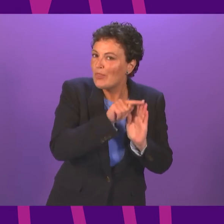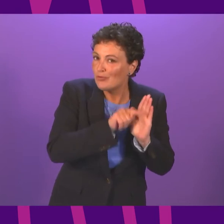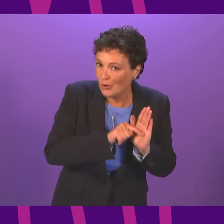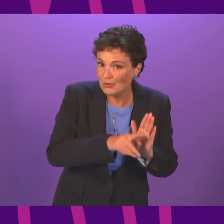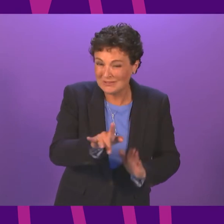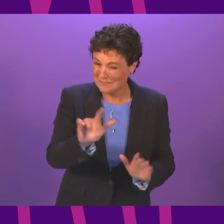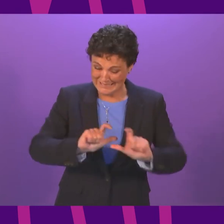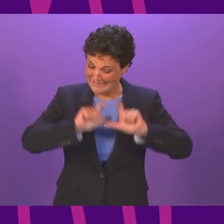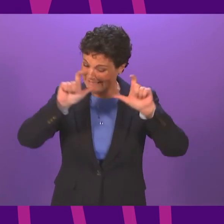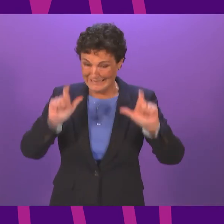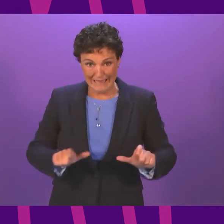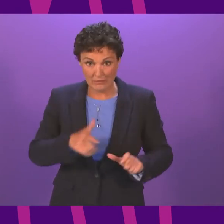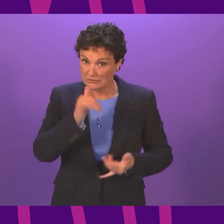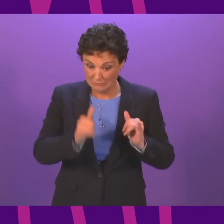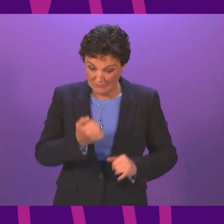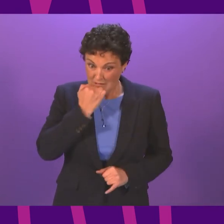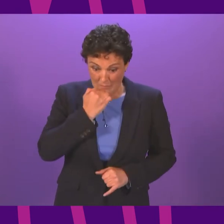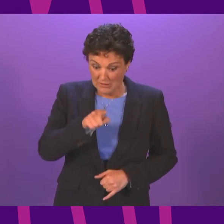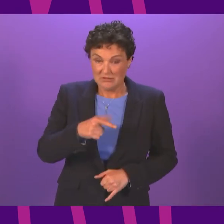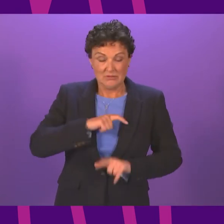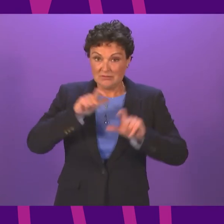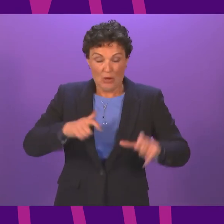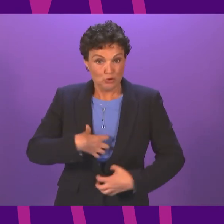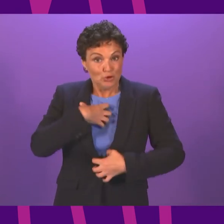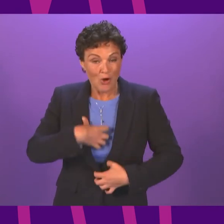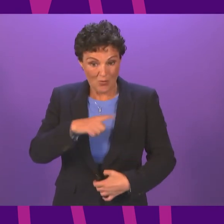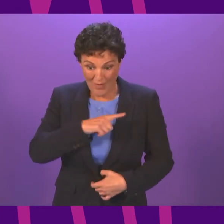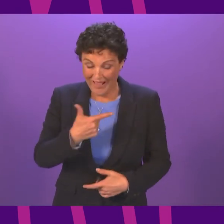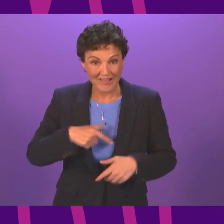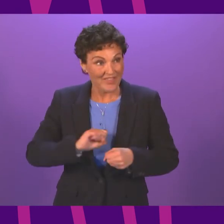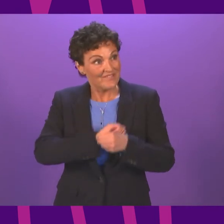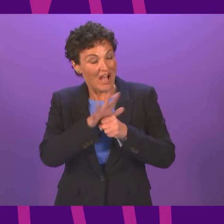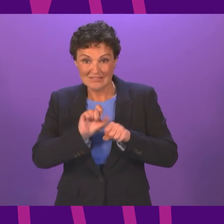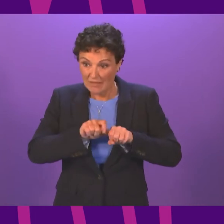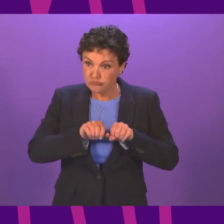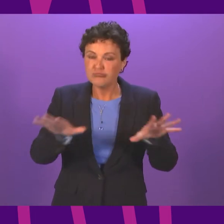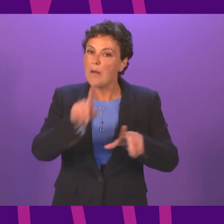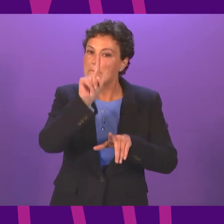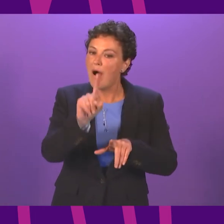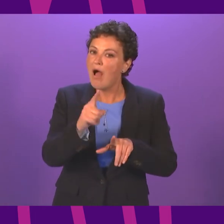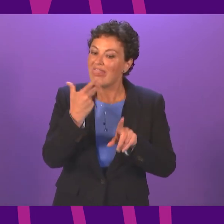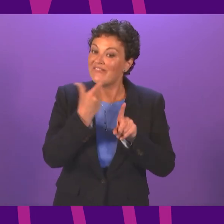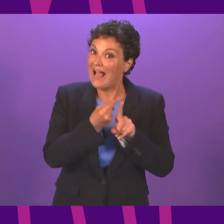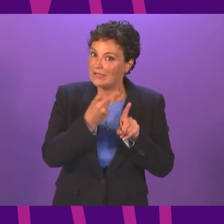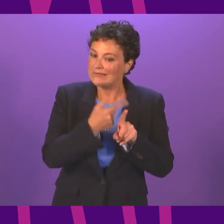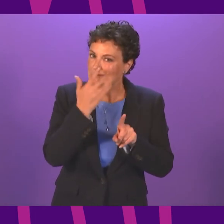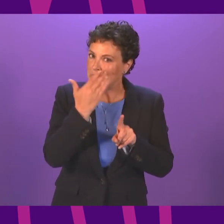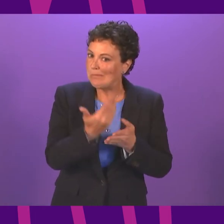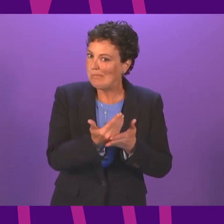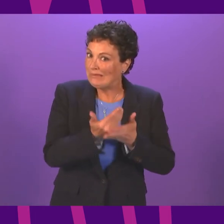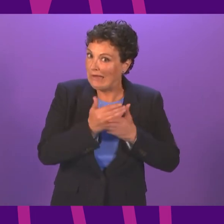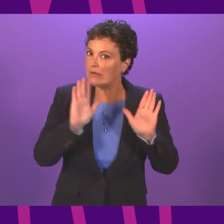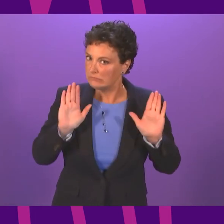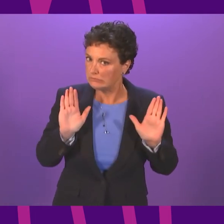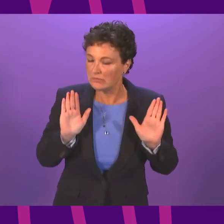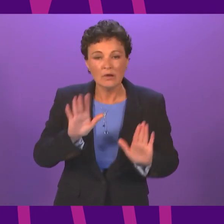numbers still shock. The virus is still with us, but the vaccines are protecting more of us. I will never